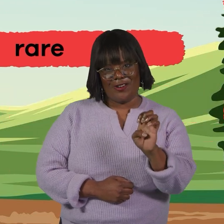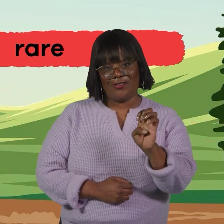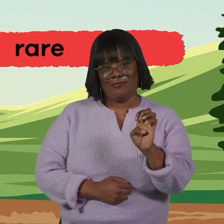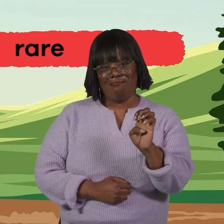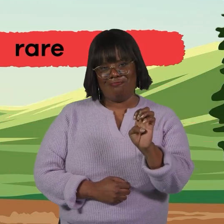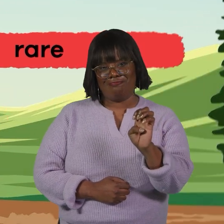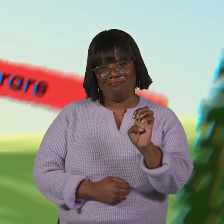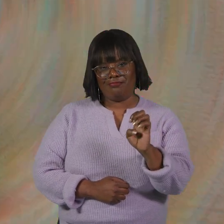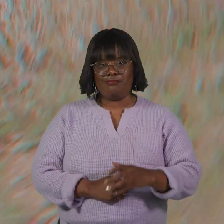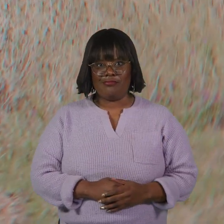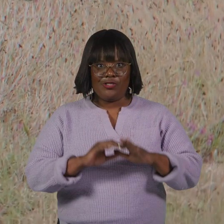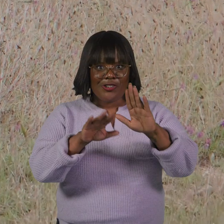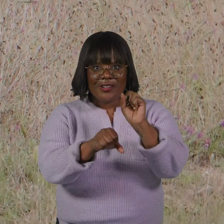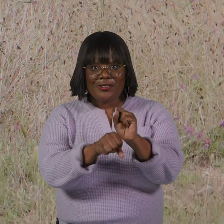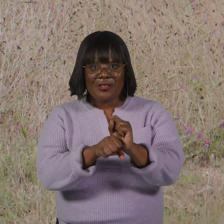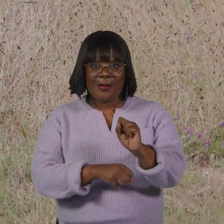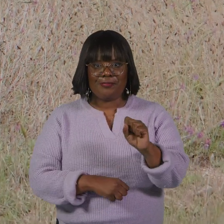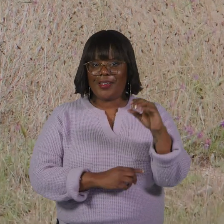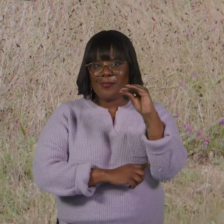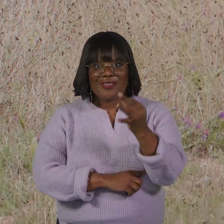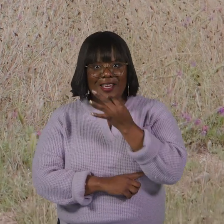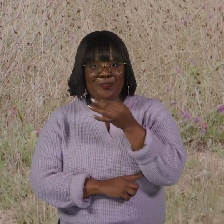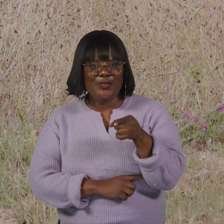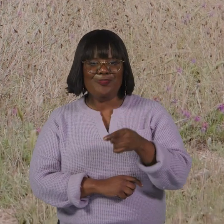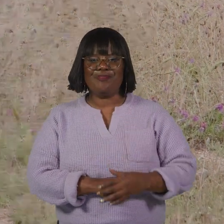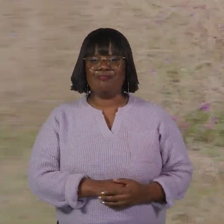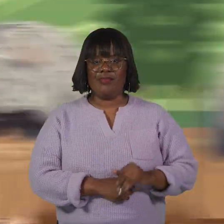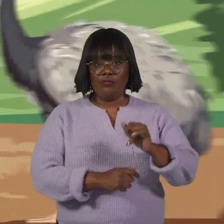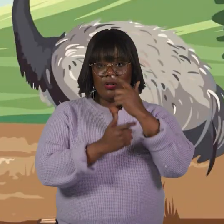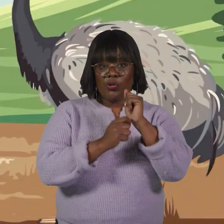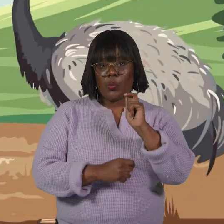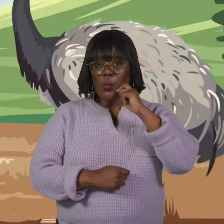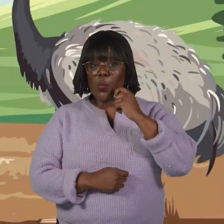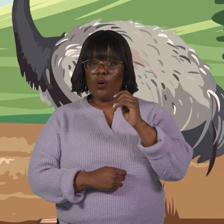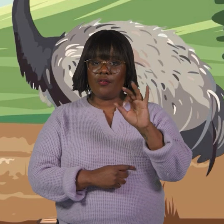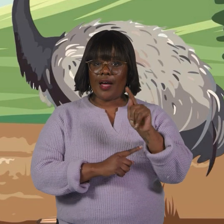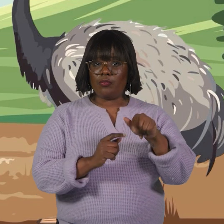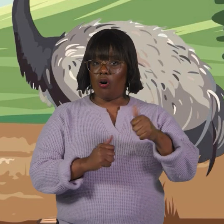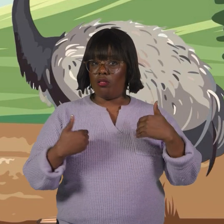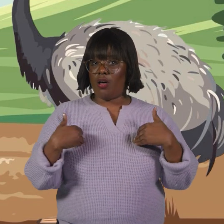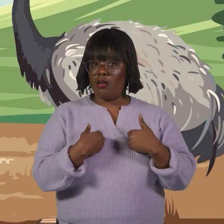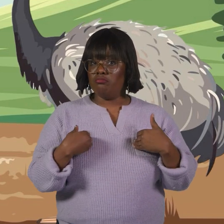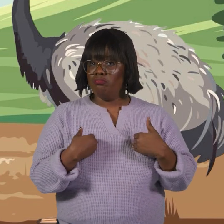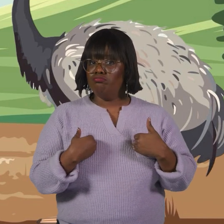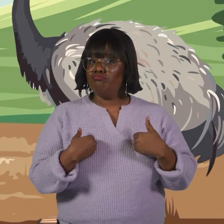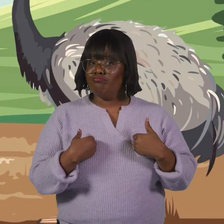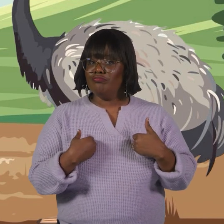Rare Excellent job, emu experts! If you are interested in cool facts about other creatures,